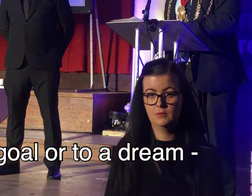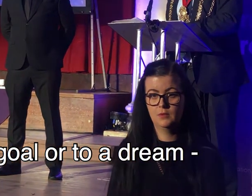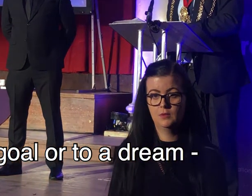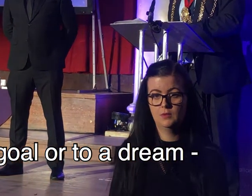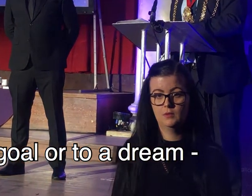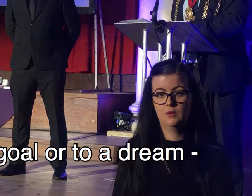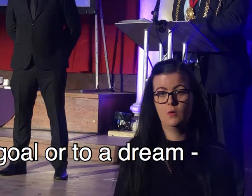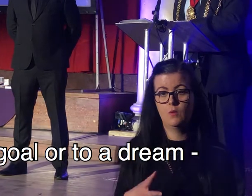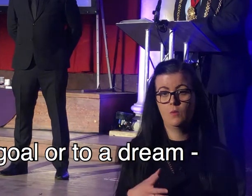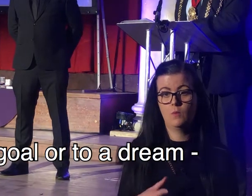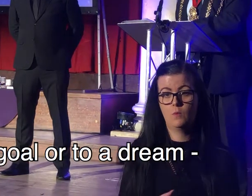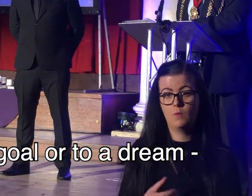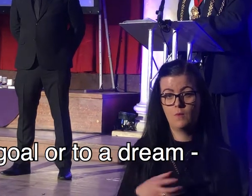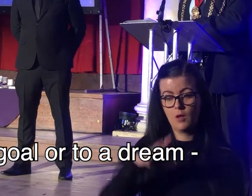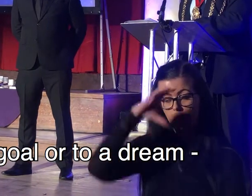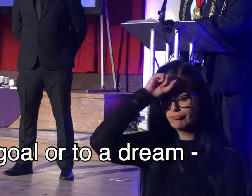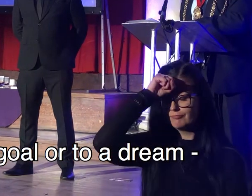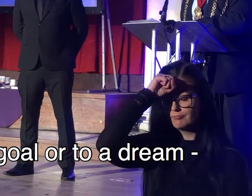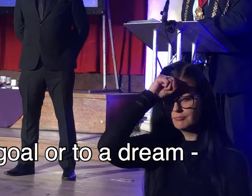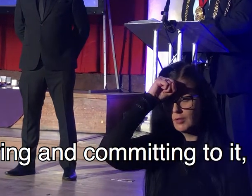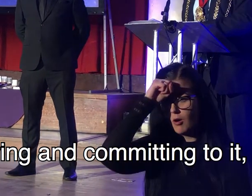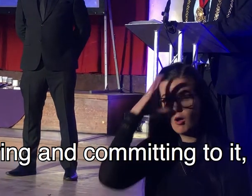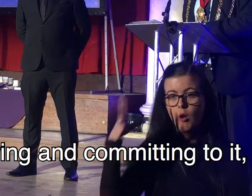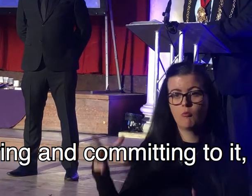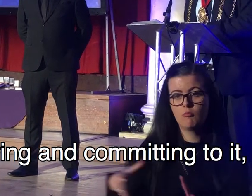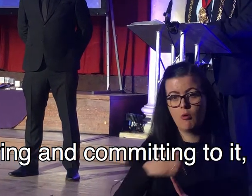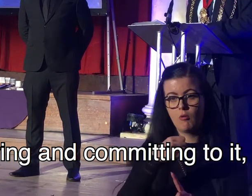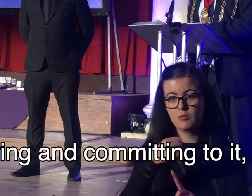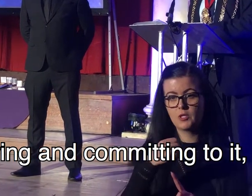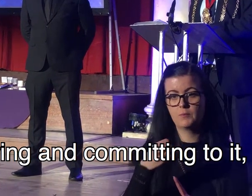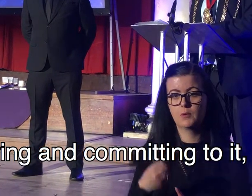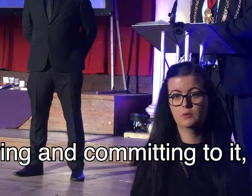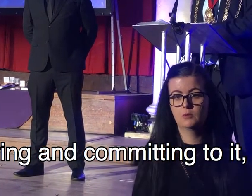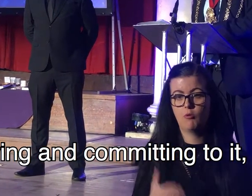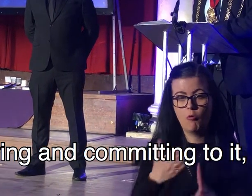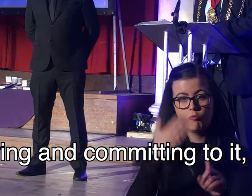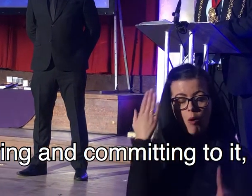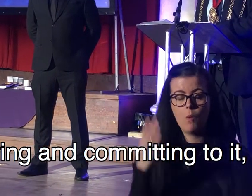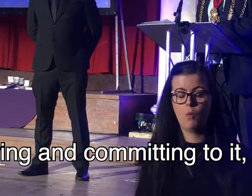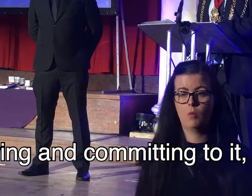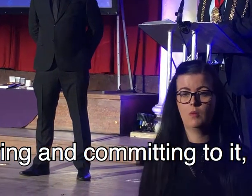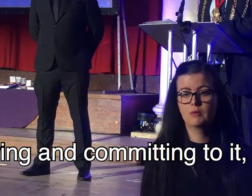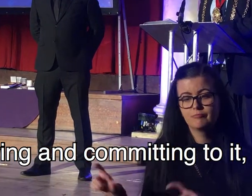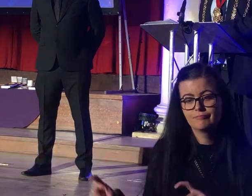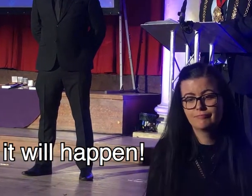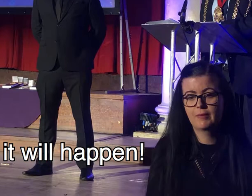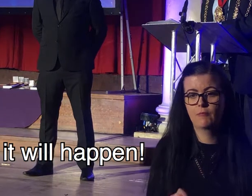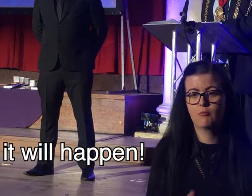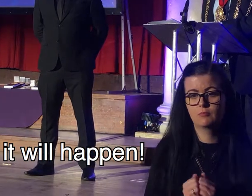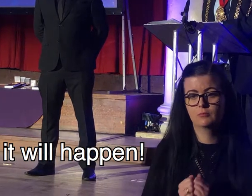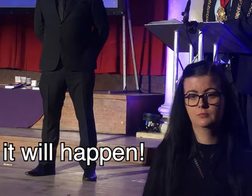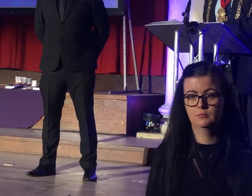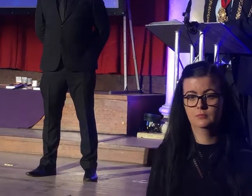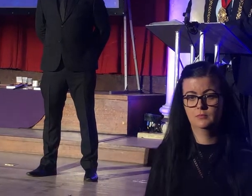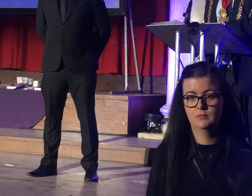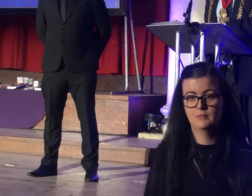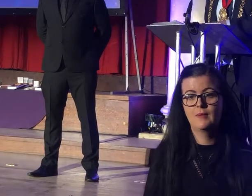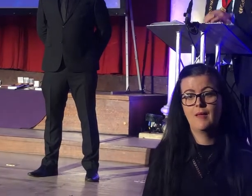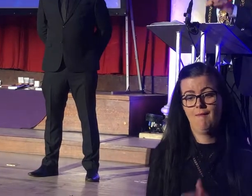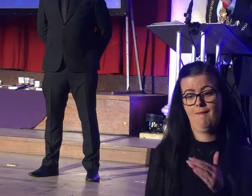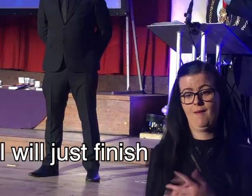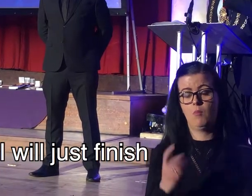to a goal or to a dream. Keep striving and committing to it. It will happen.